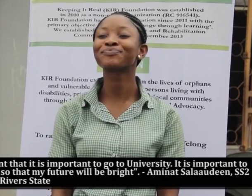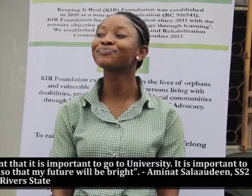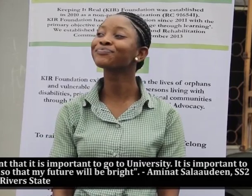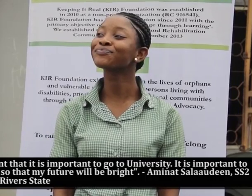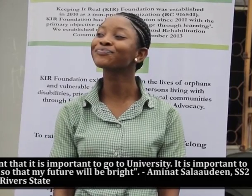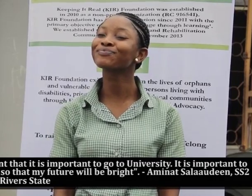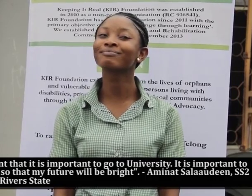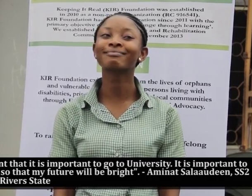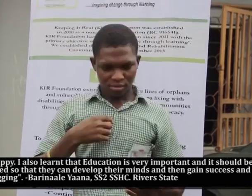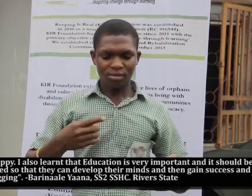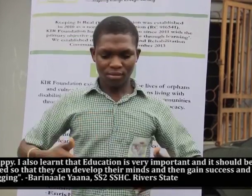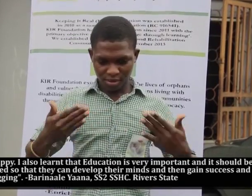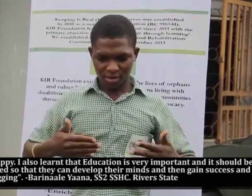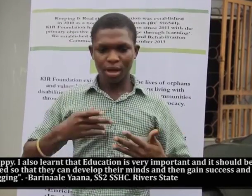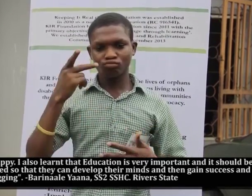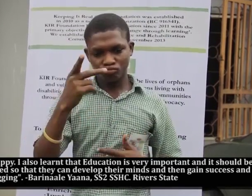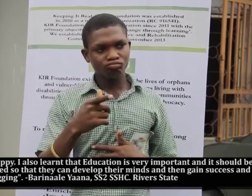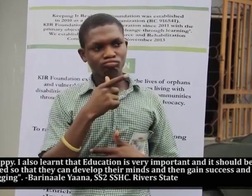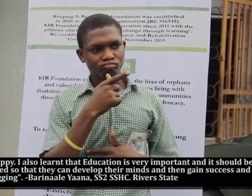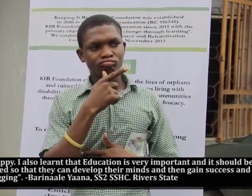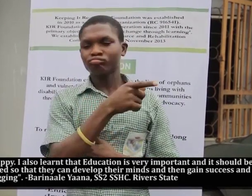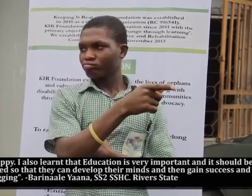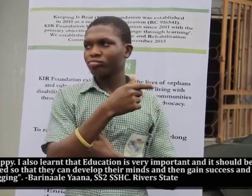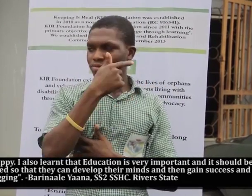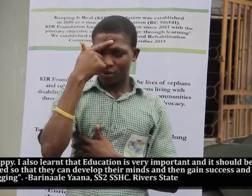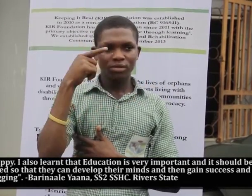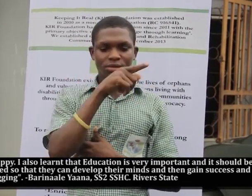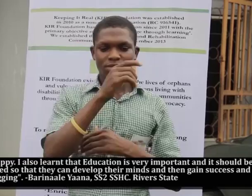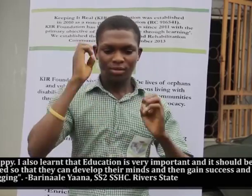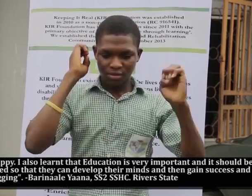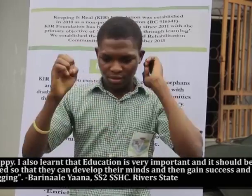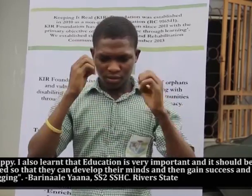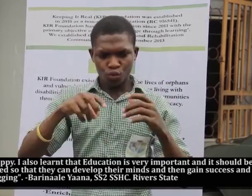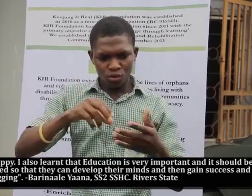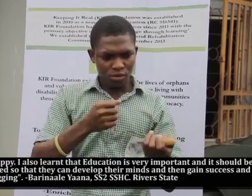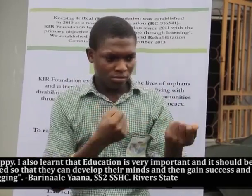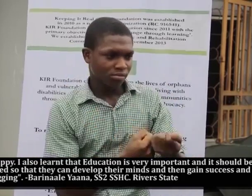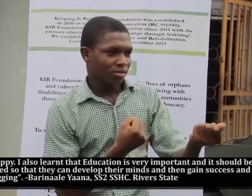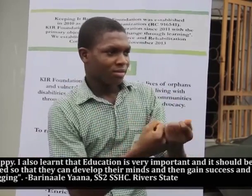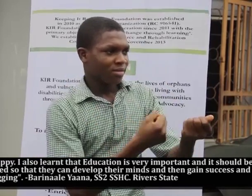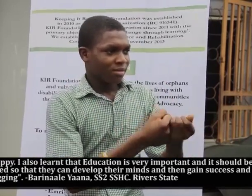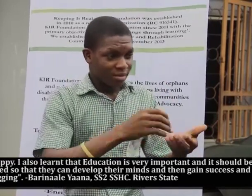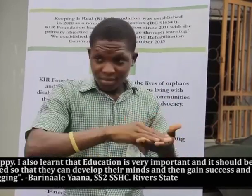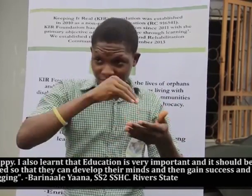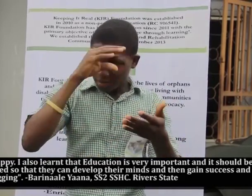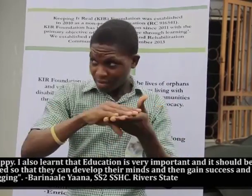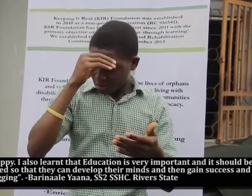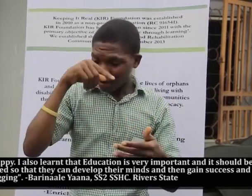be bright. I'm happy. I also learned that education is very important and